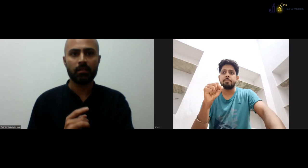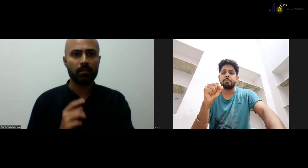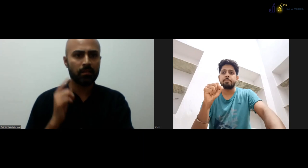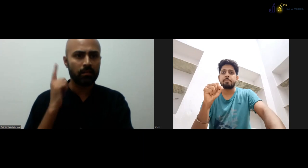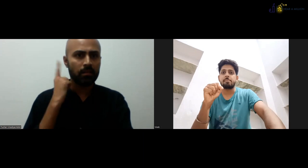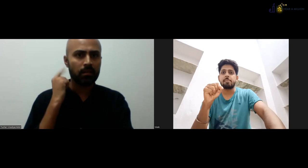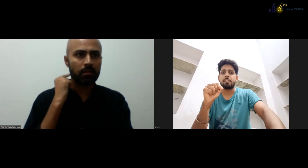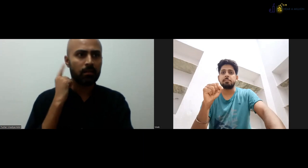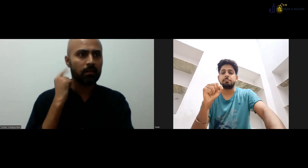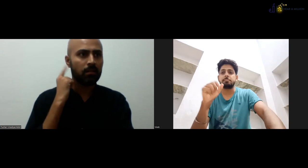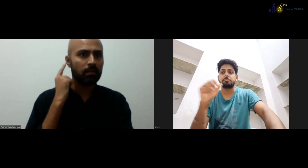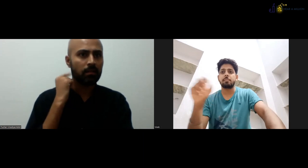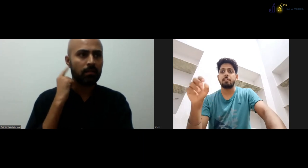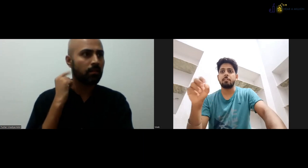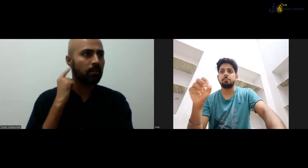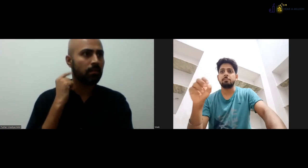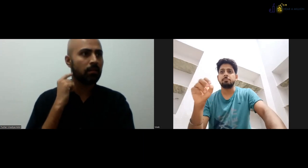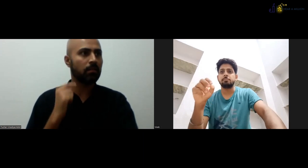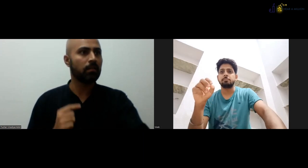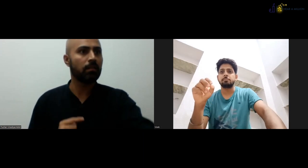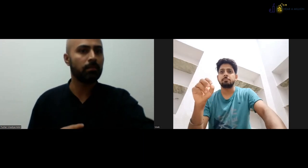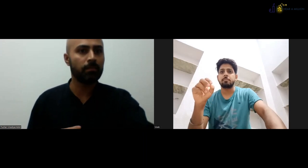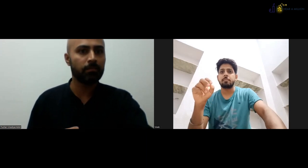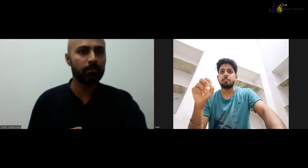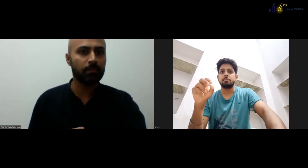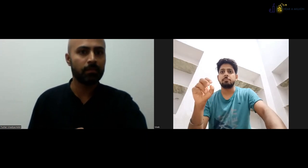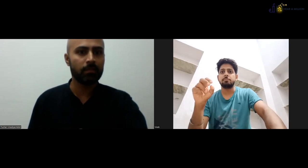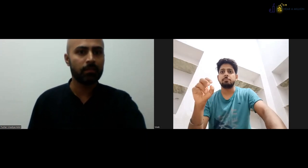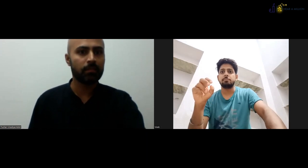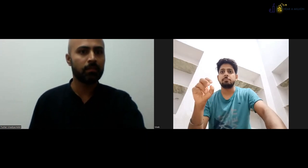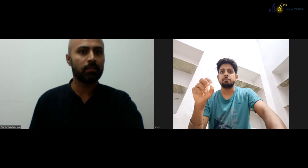Okay. Let's have Neeraj. Neeraj, are you here?